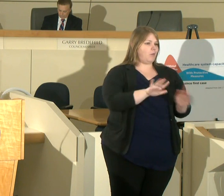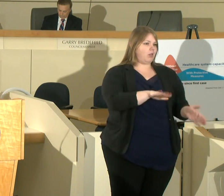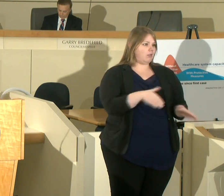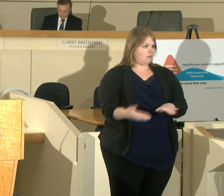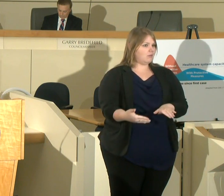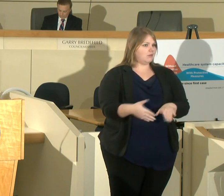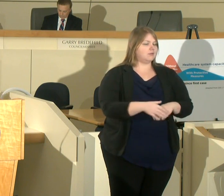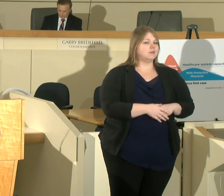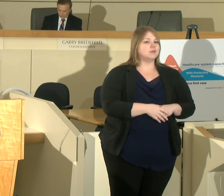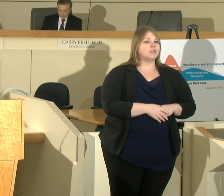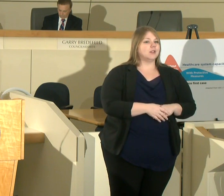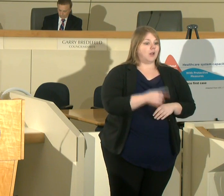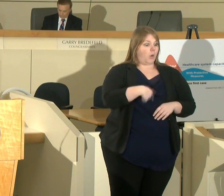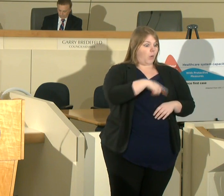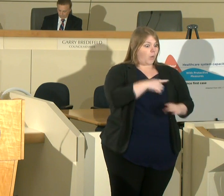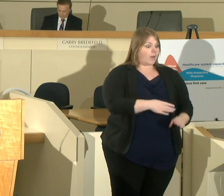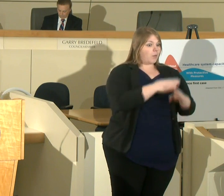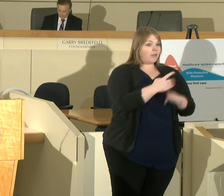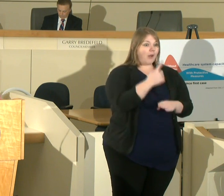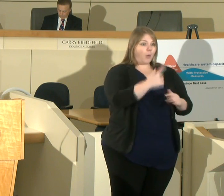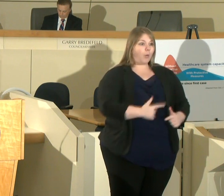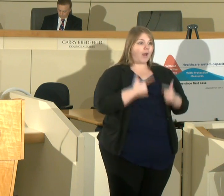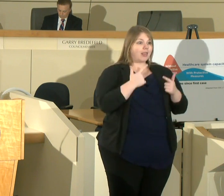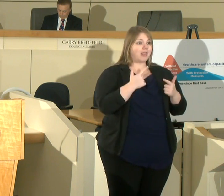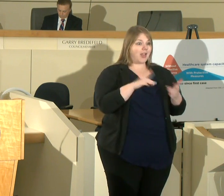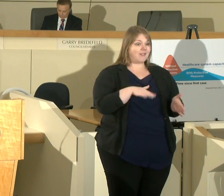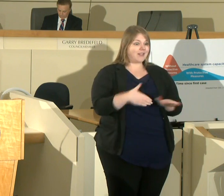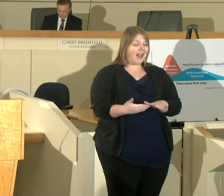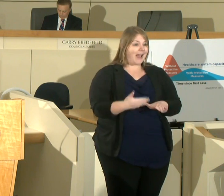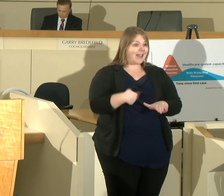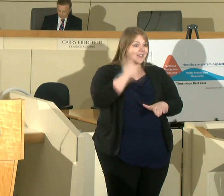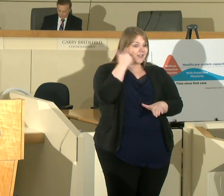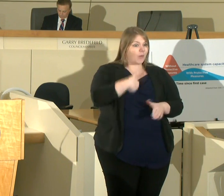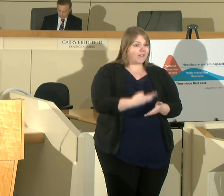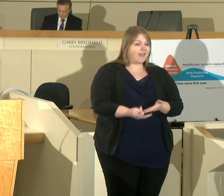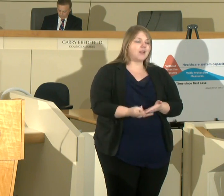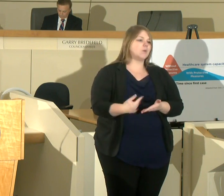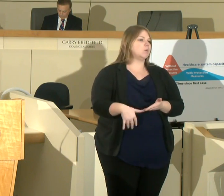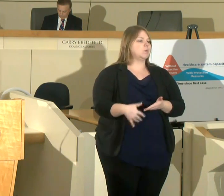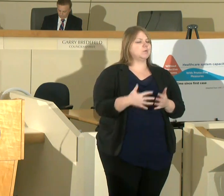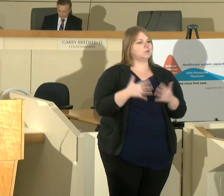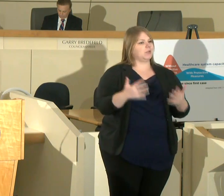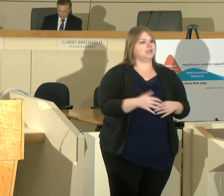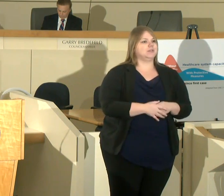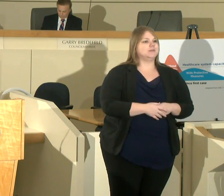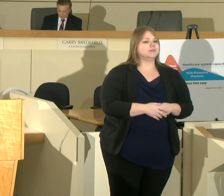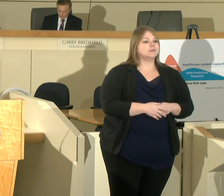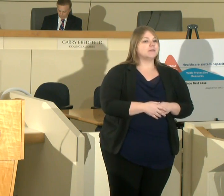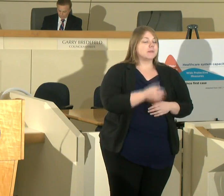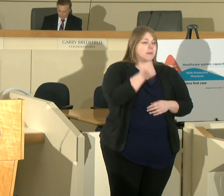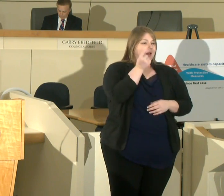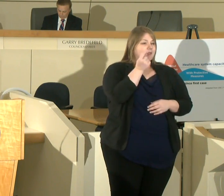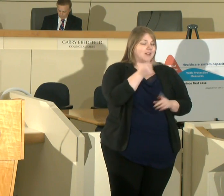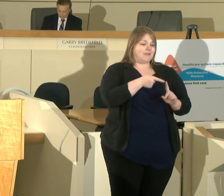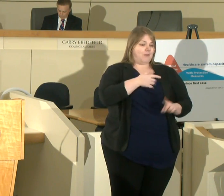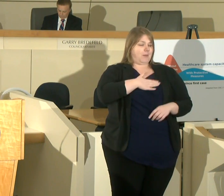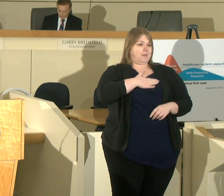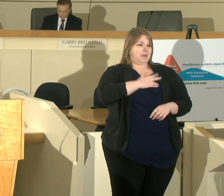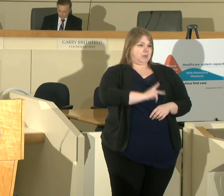one life that we could have prevented is one too many on a personal note I'd like to tell you that